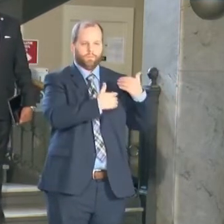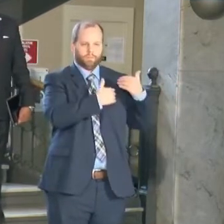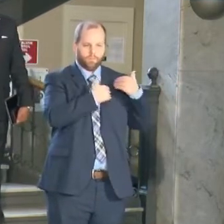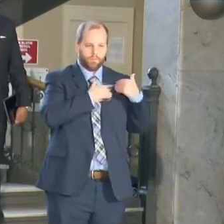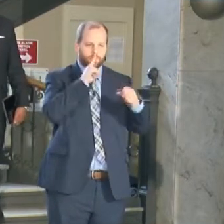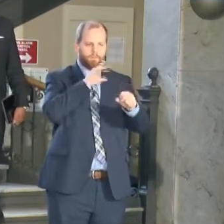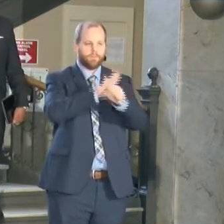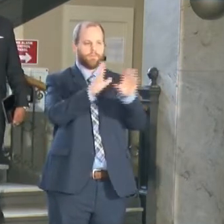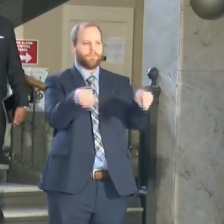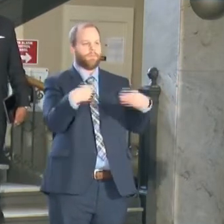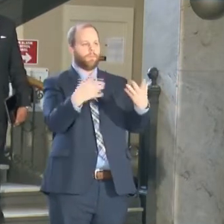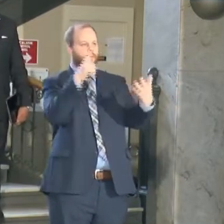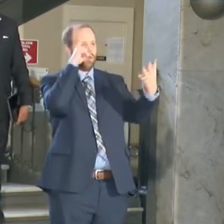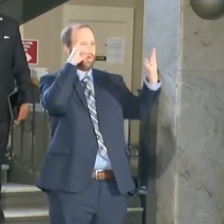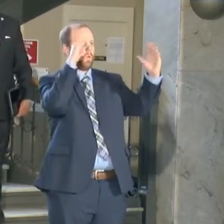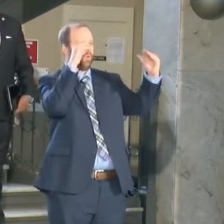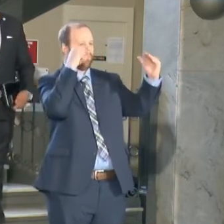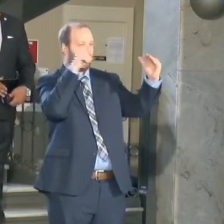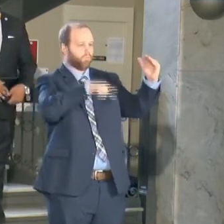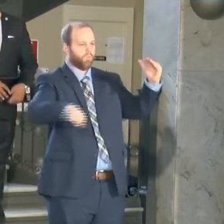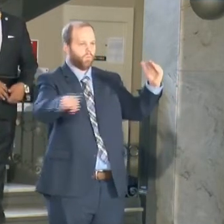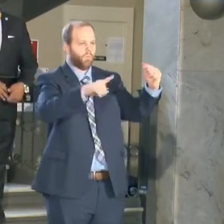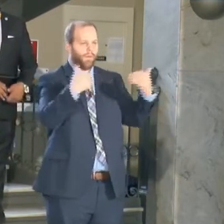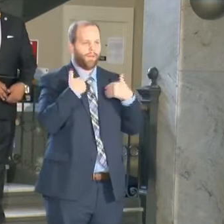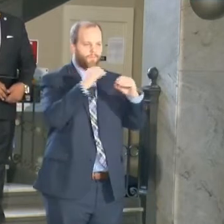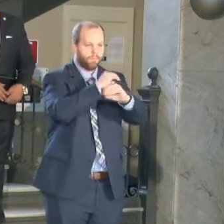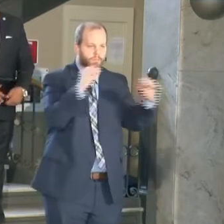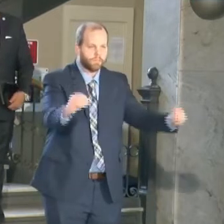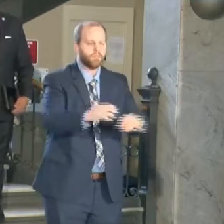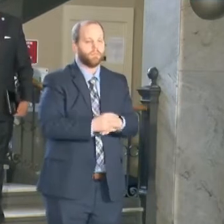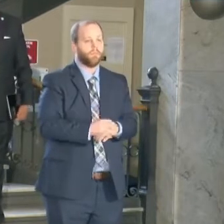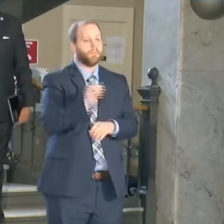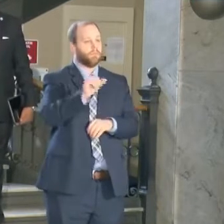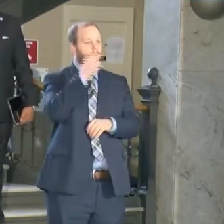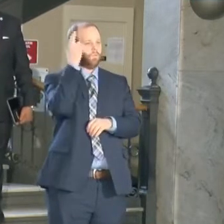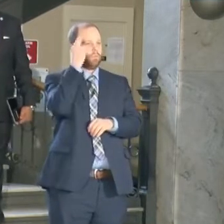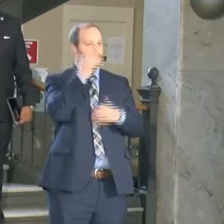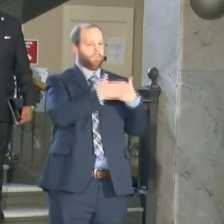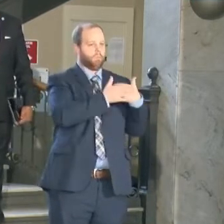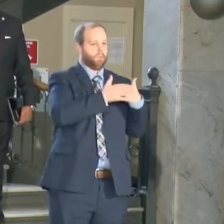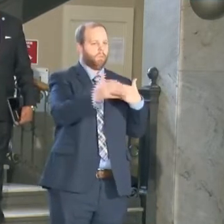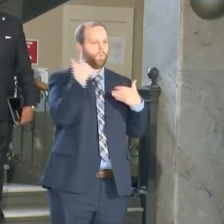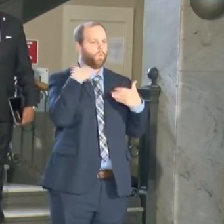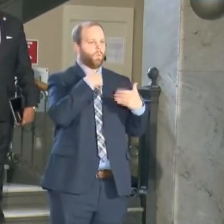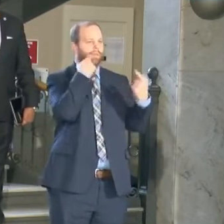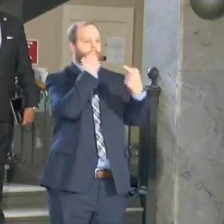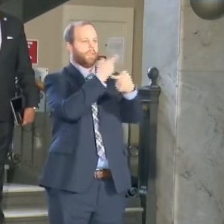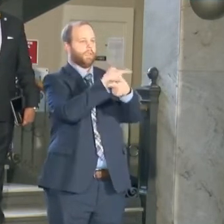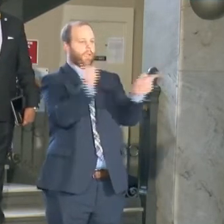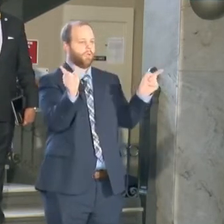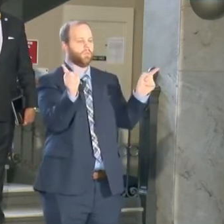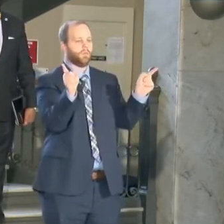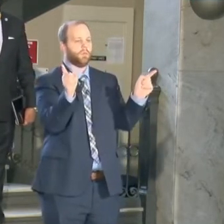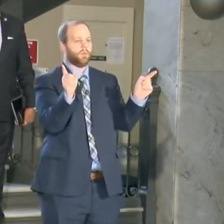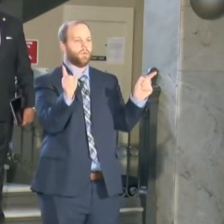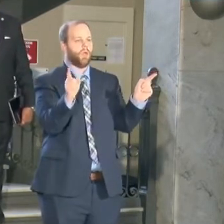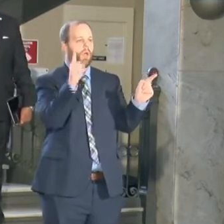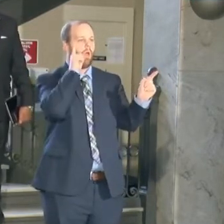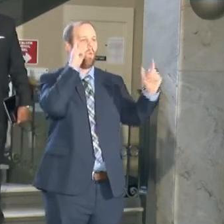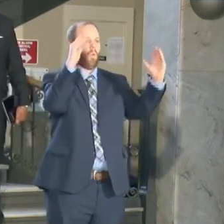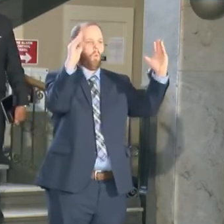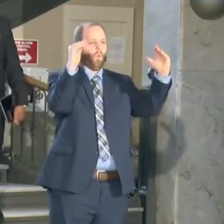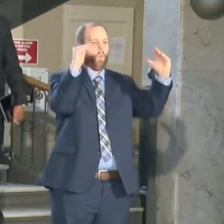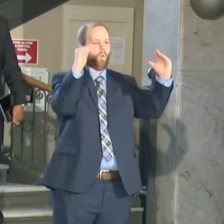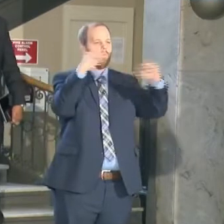we provide hope to the hopeless. And that's the reason why in the coming days we'll be announcing a HOPE Advisory Council